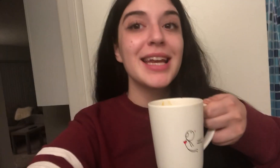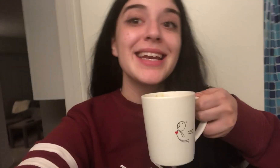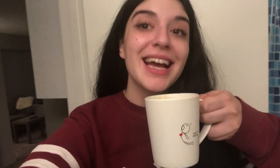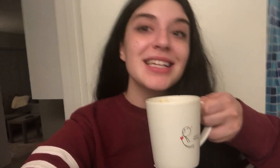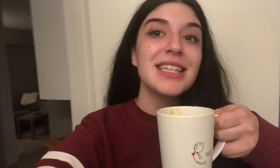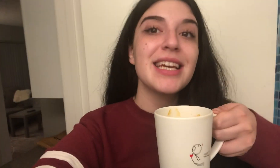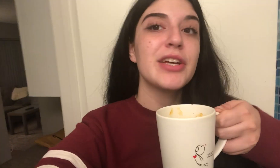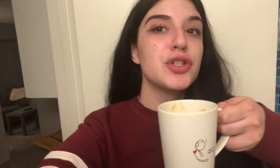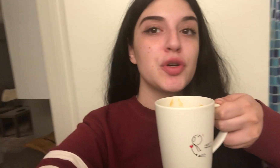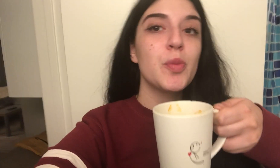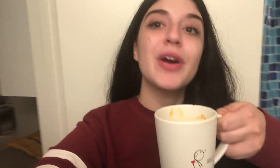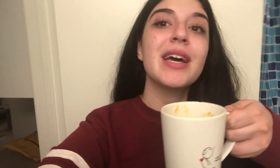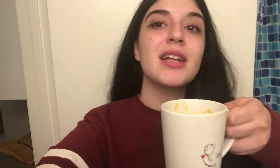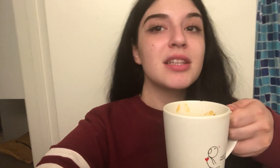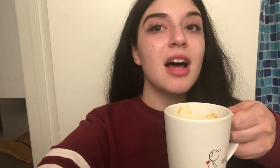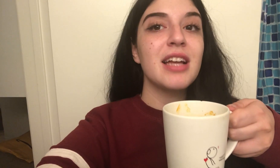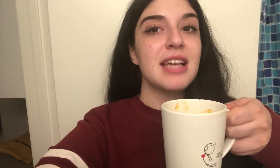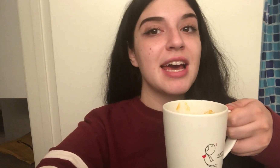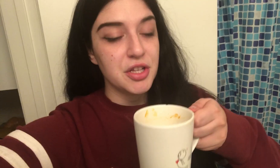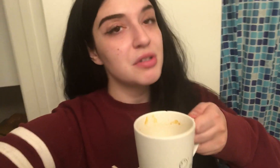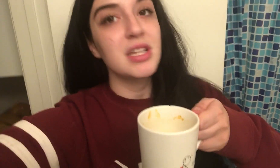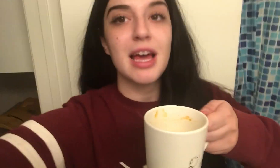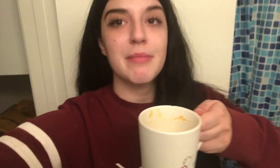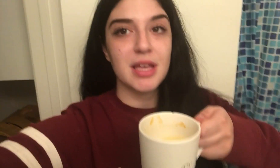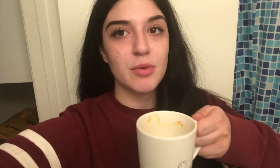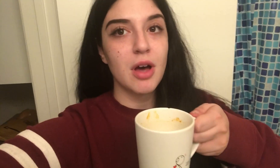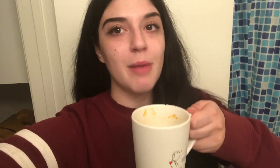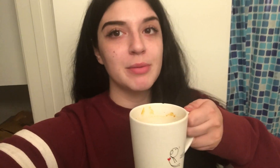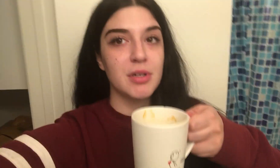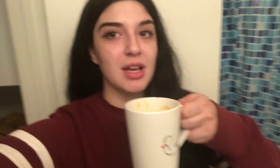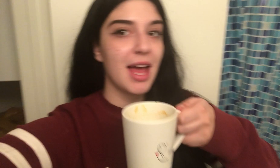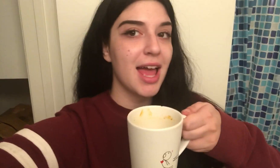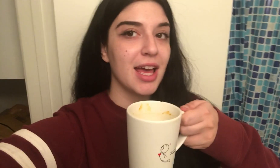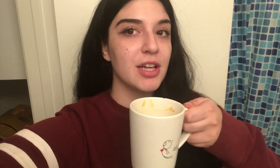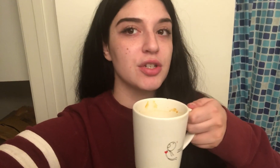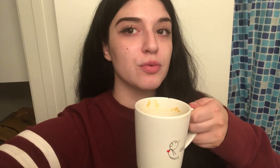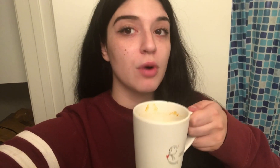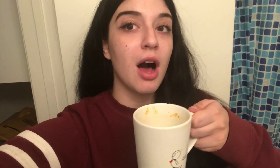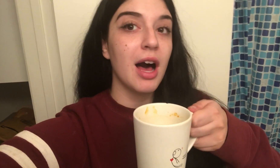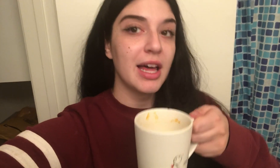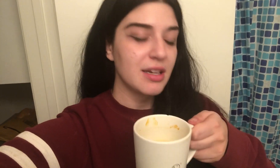nightly turmeric latte. Usually I make it with almond milk and raw honey.